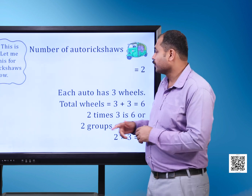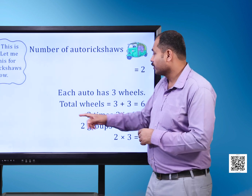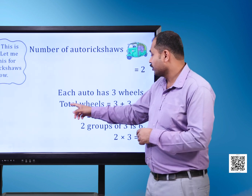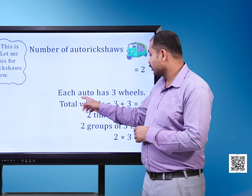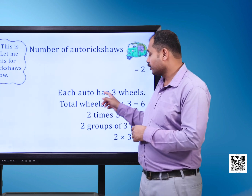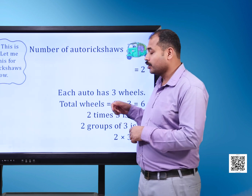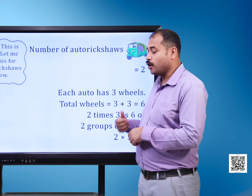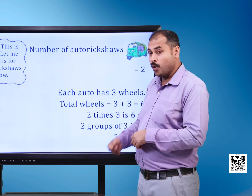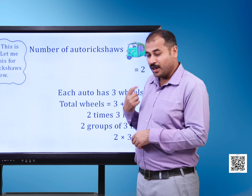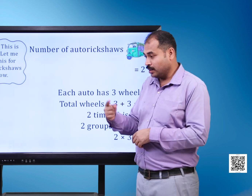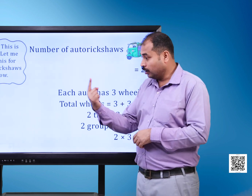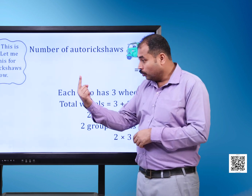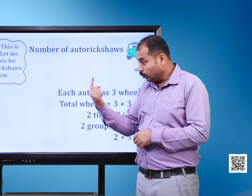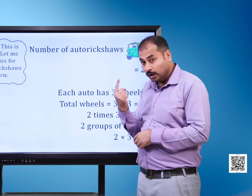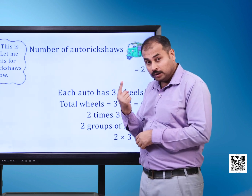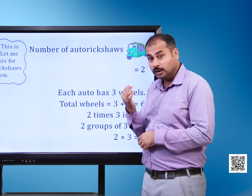Each auto has 3 wheels.